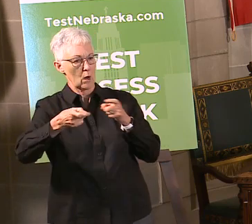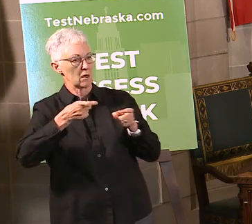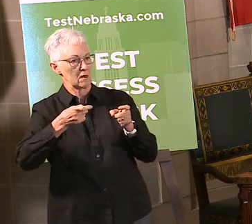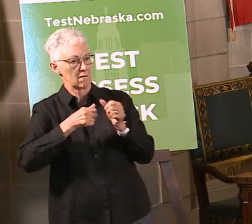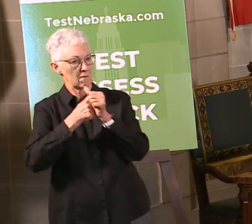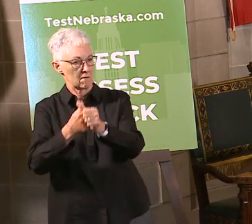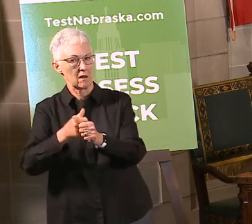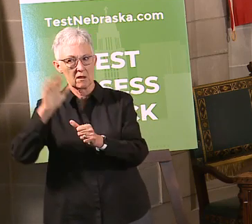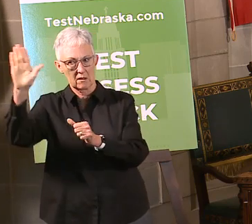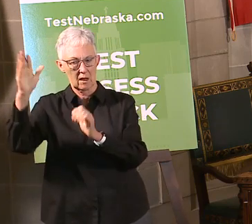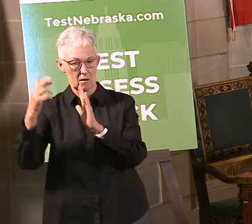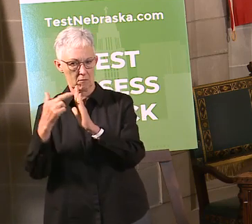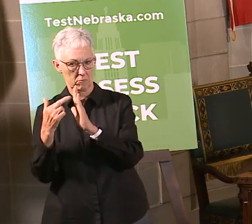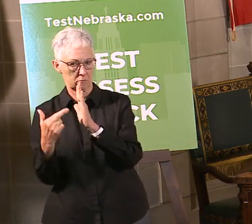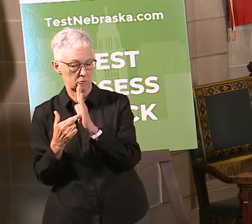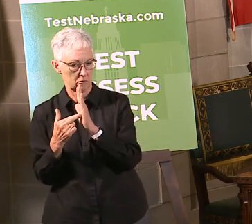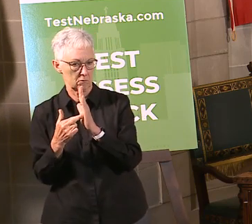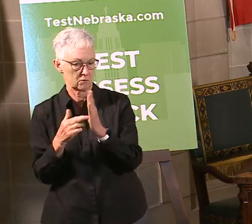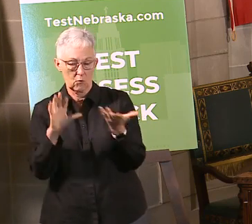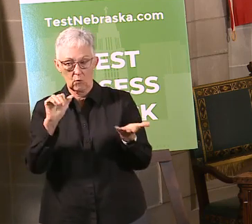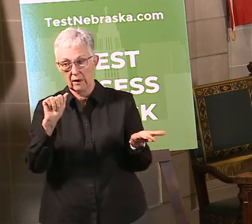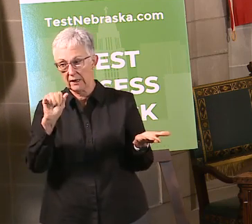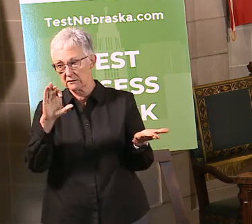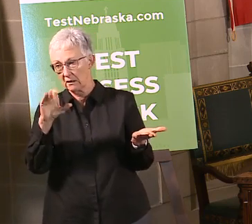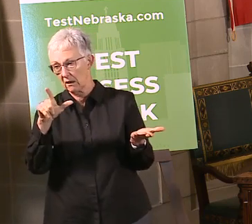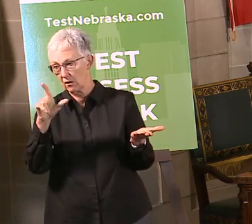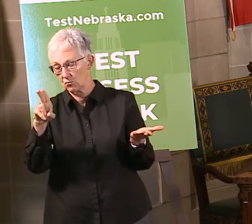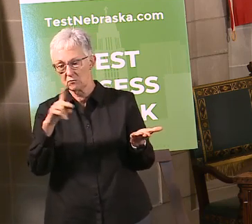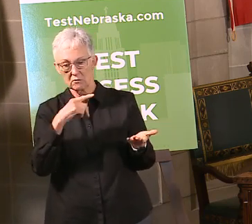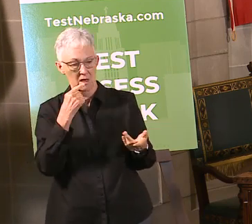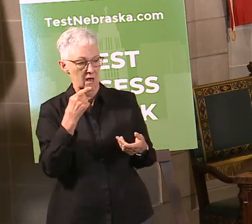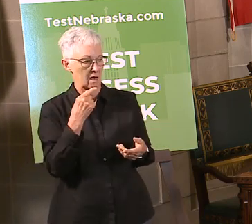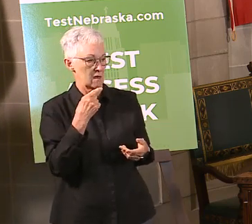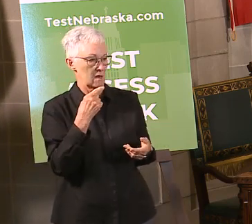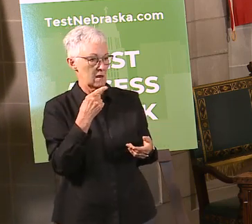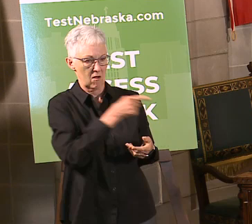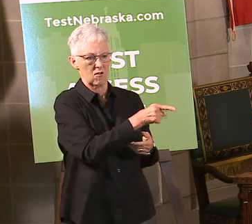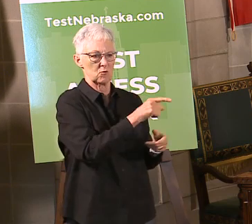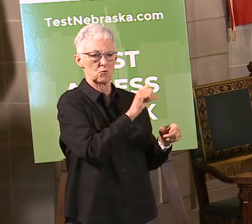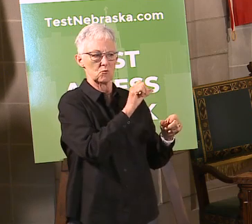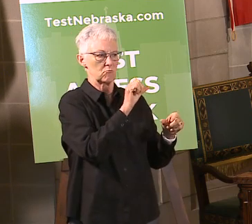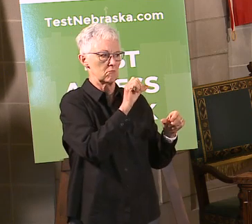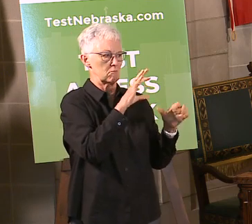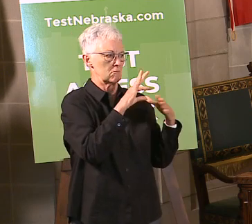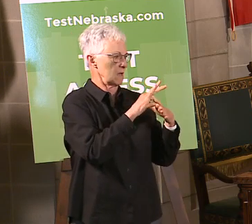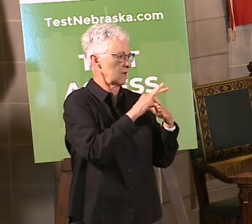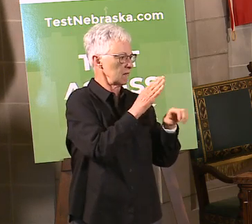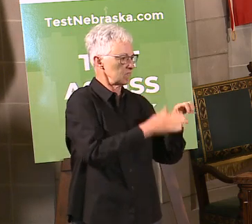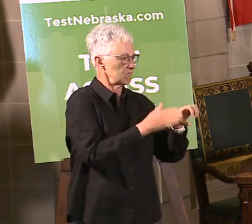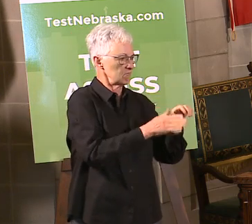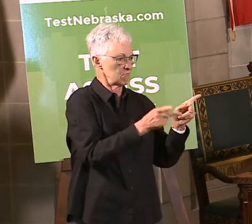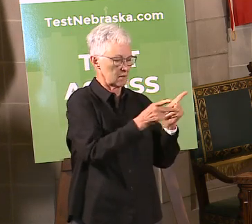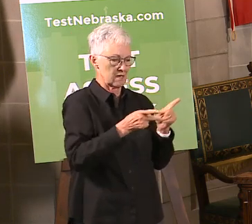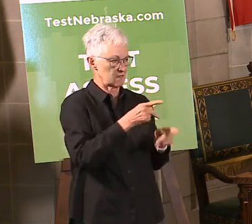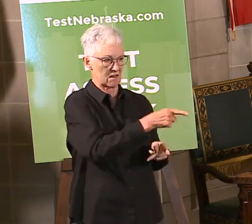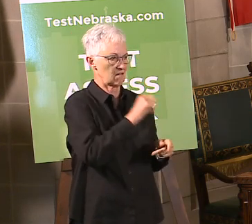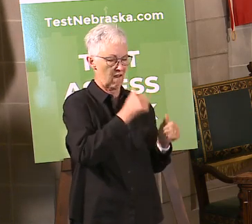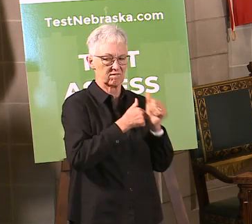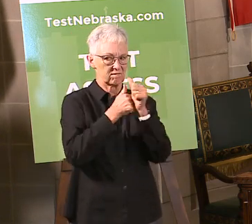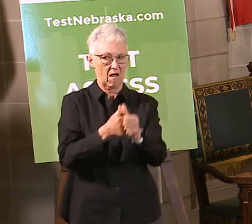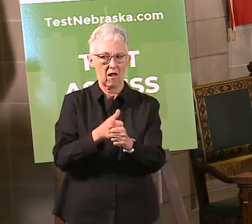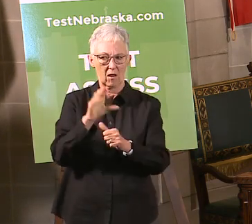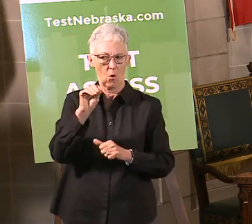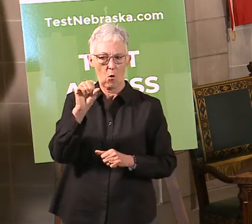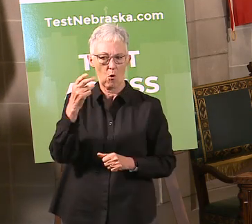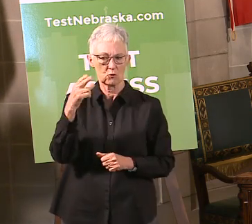facilities are not following OSHA guidelines. That's really OSHA's business to be able to enforce not the state of Nebraska's. And then finally,